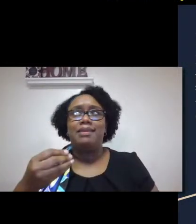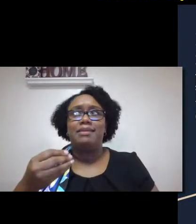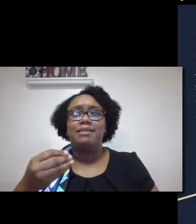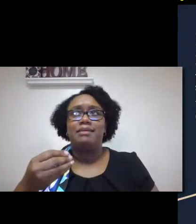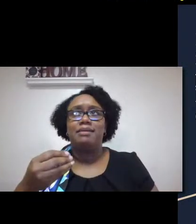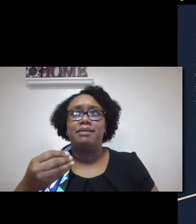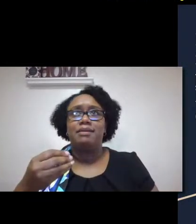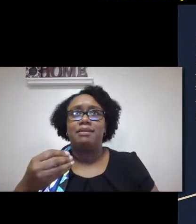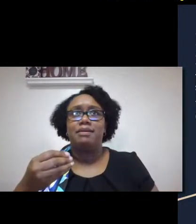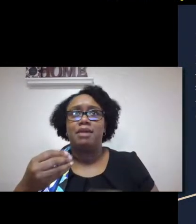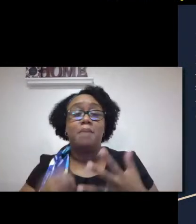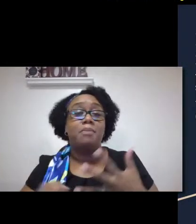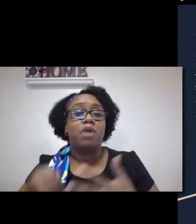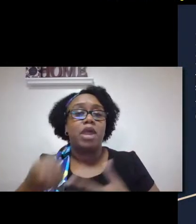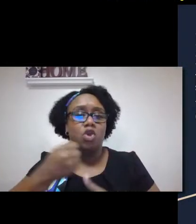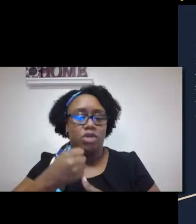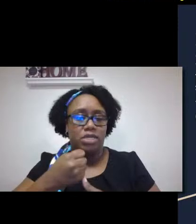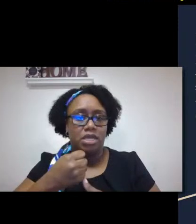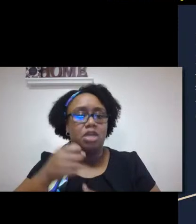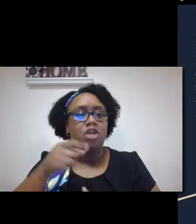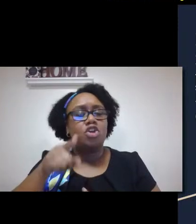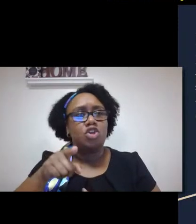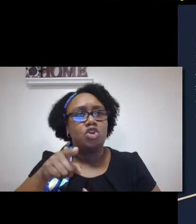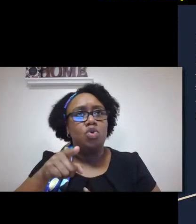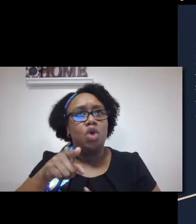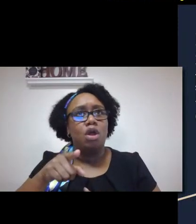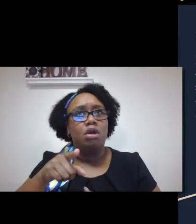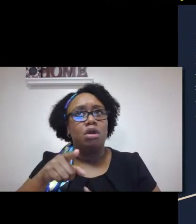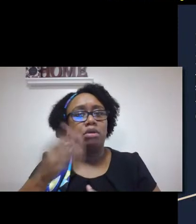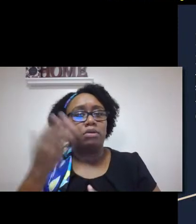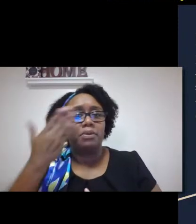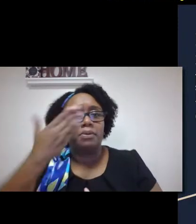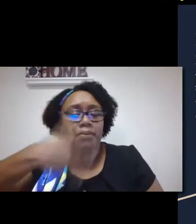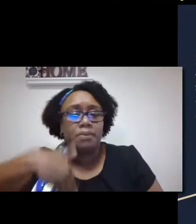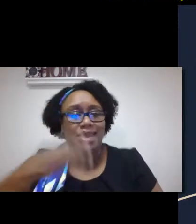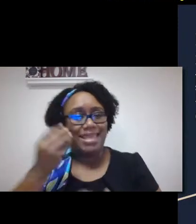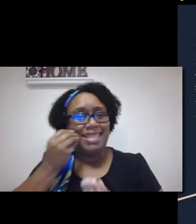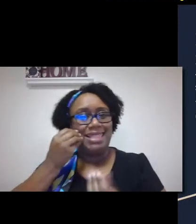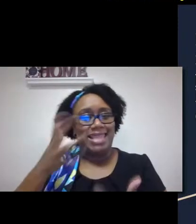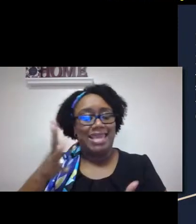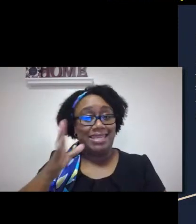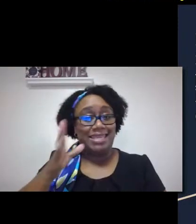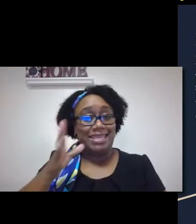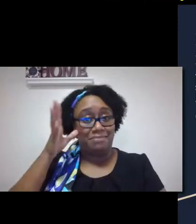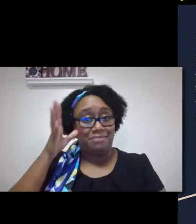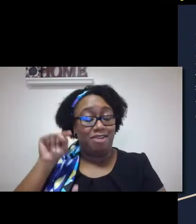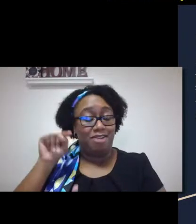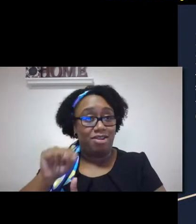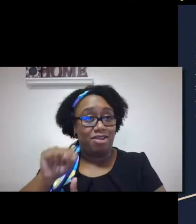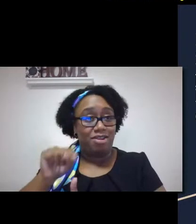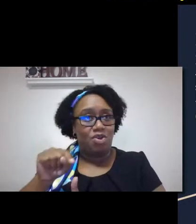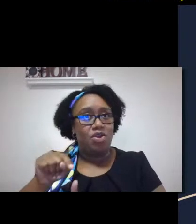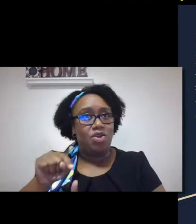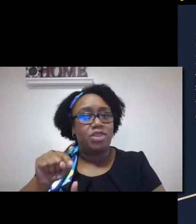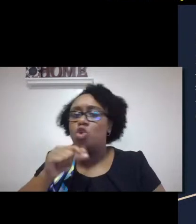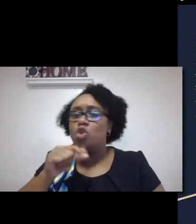But when making that referral, an audiologist also makes a judgment and